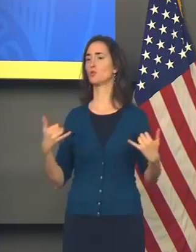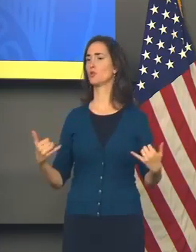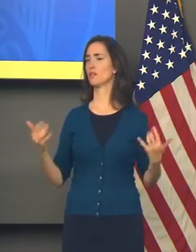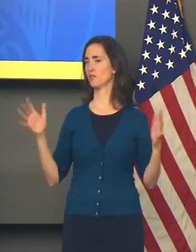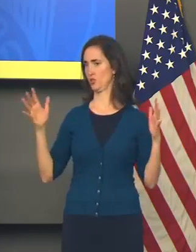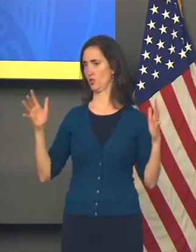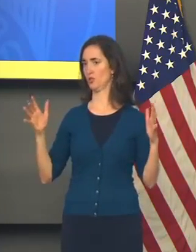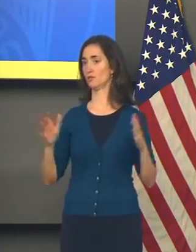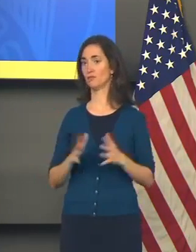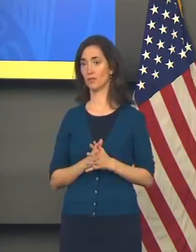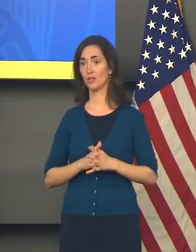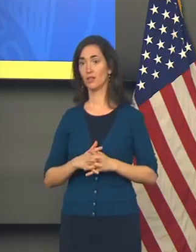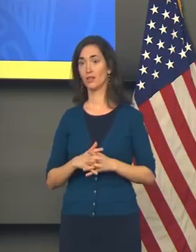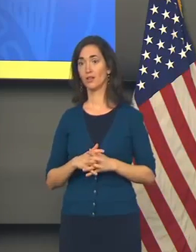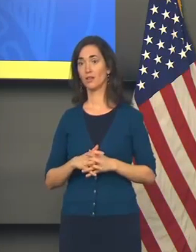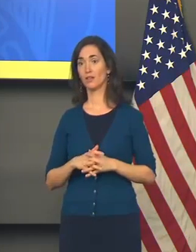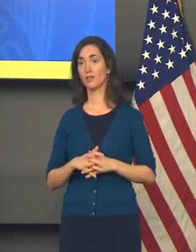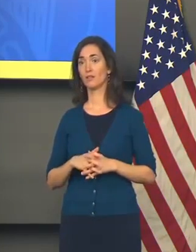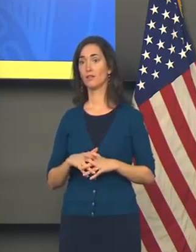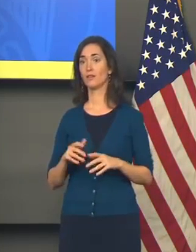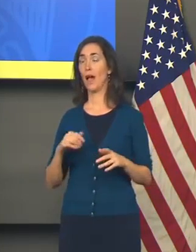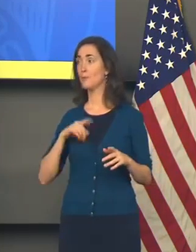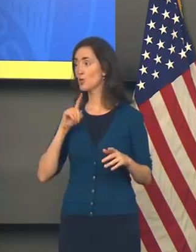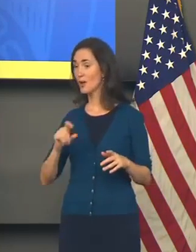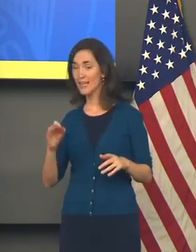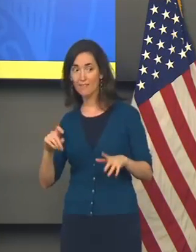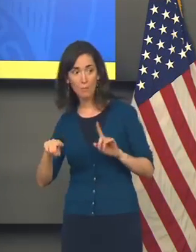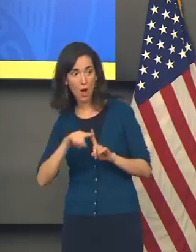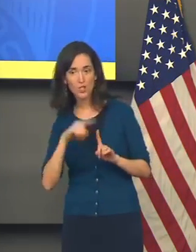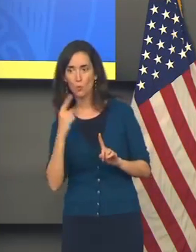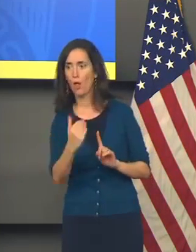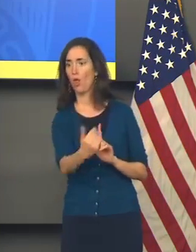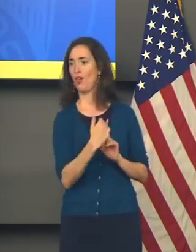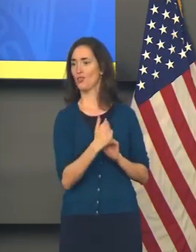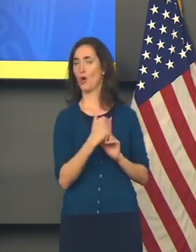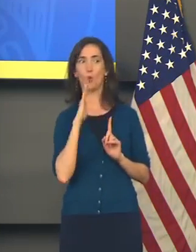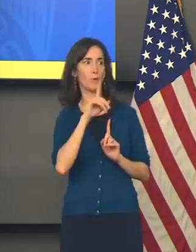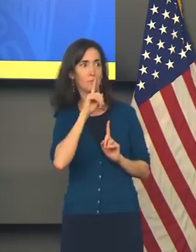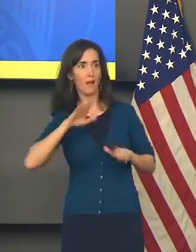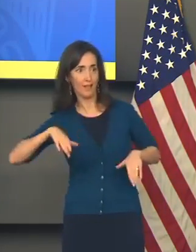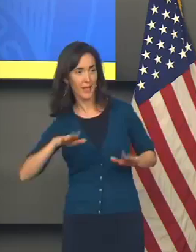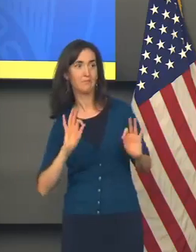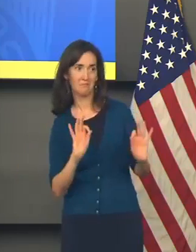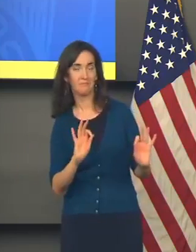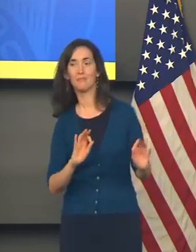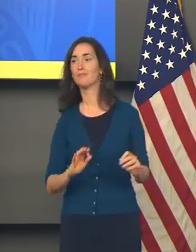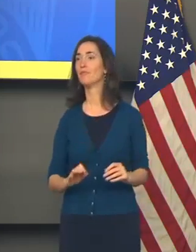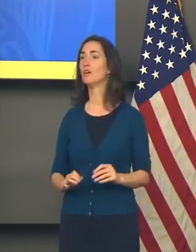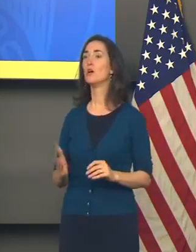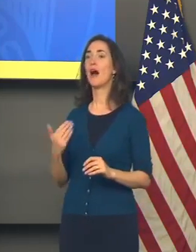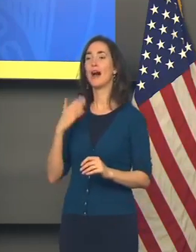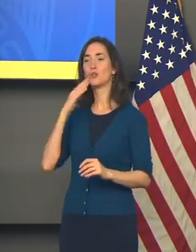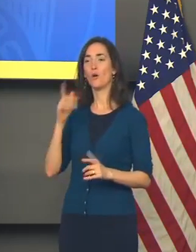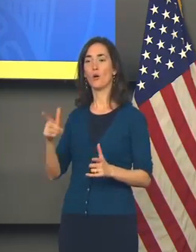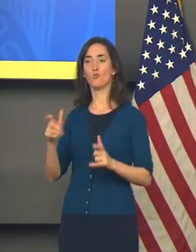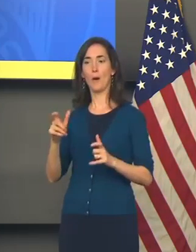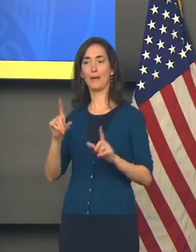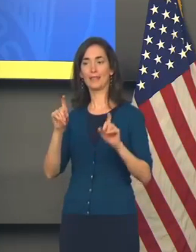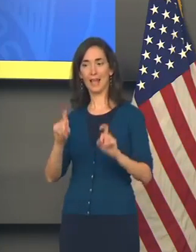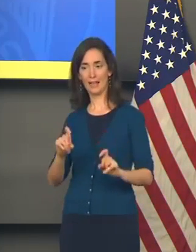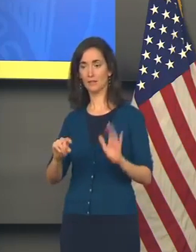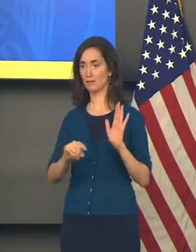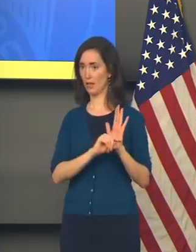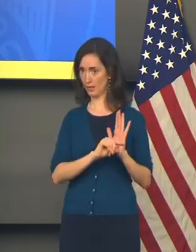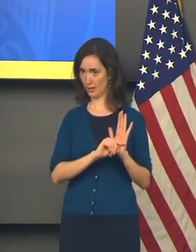And I'm sure they would have come and told me by now if I was positive. I know that the rapid test indicated it was